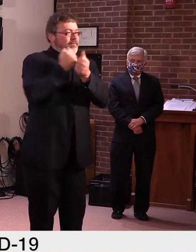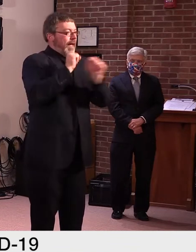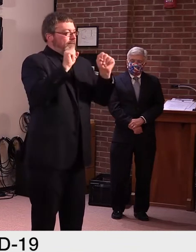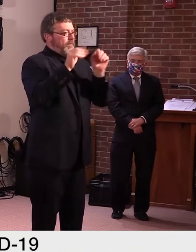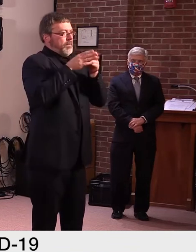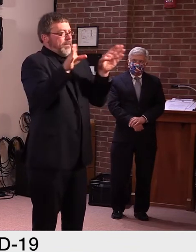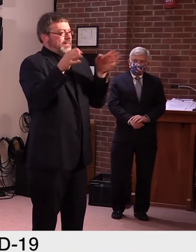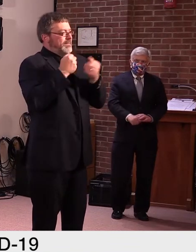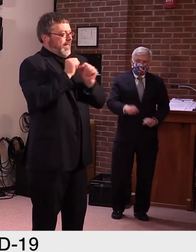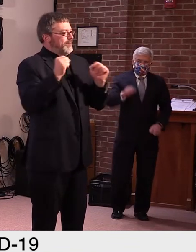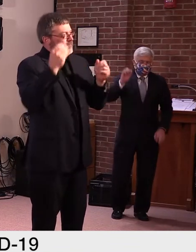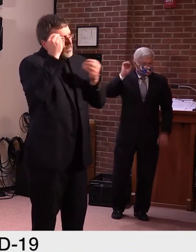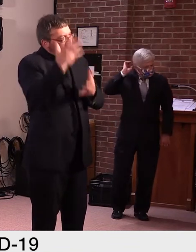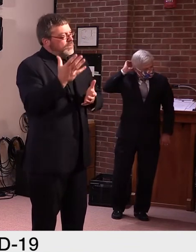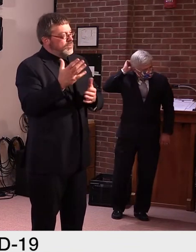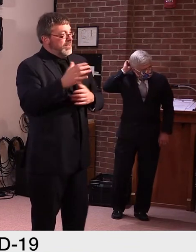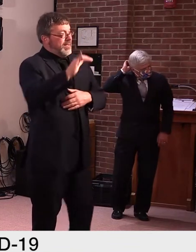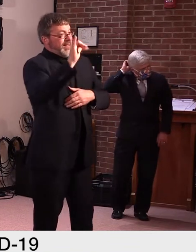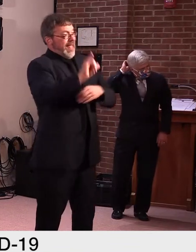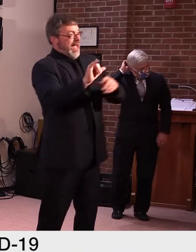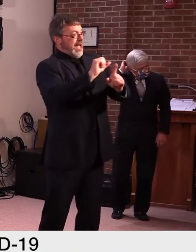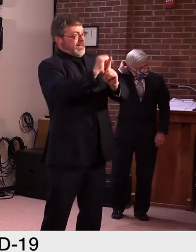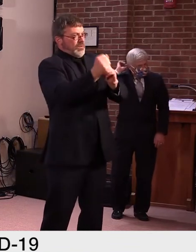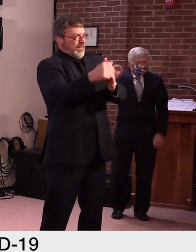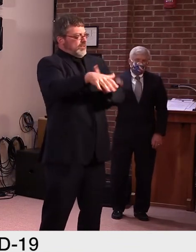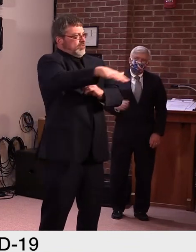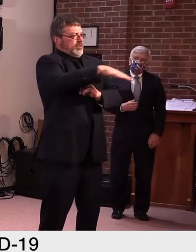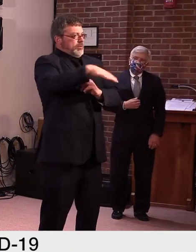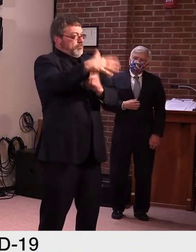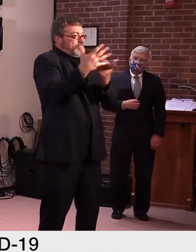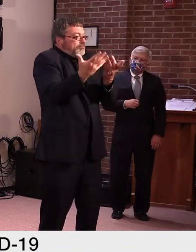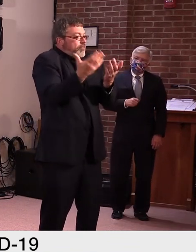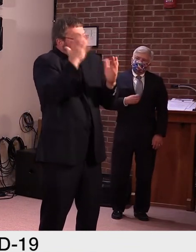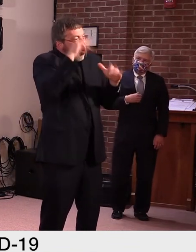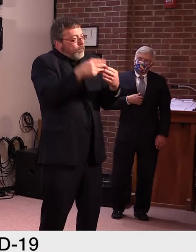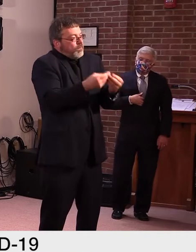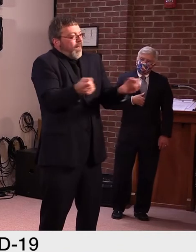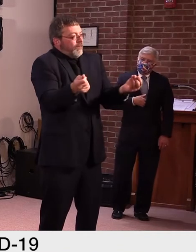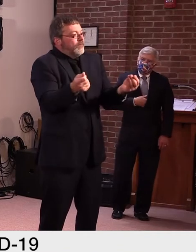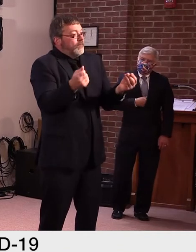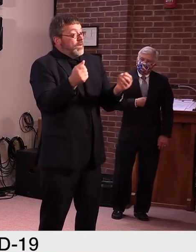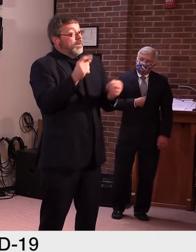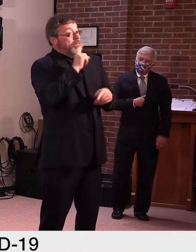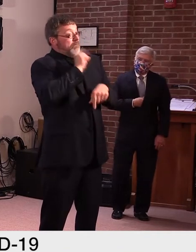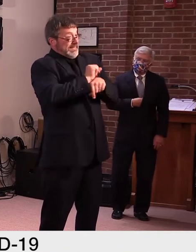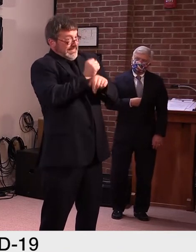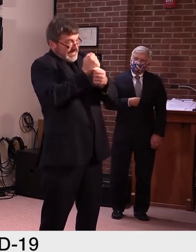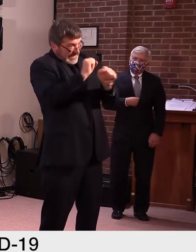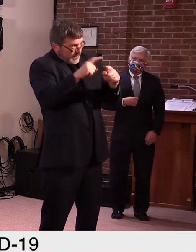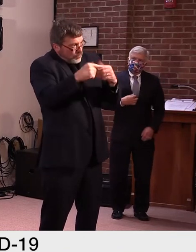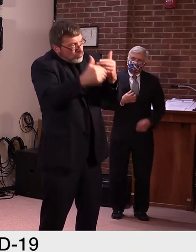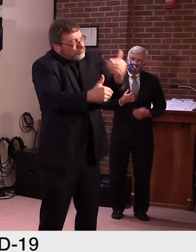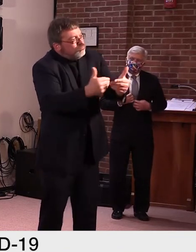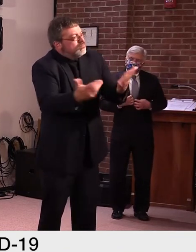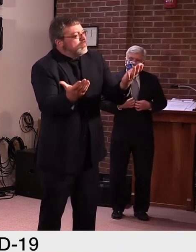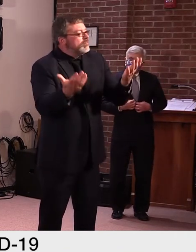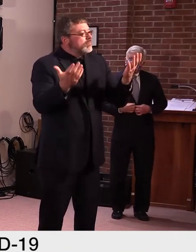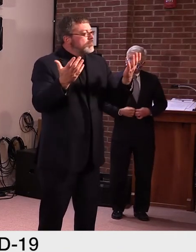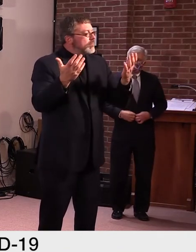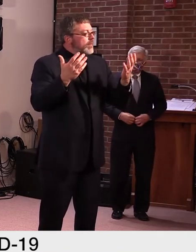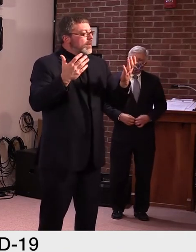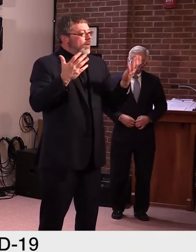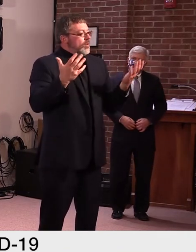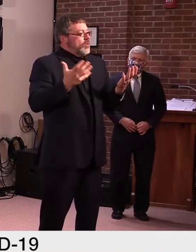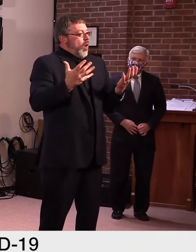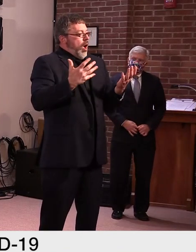resolve this just as quick as we possibly can. Uh, and if it's safe to do so, we'll go back to what we were doing before. Um, but these